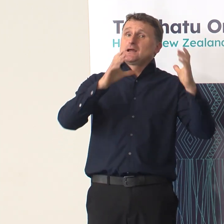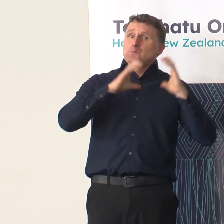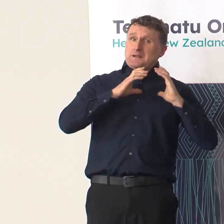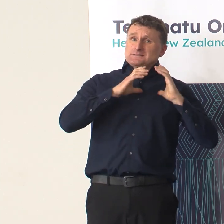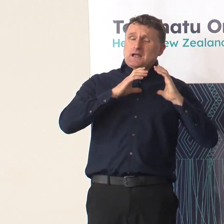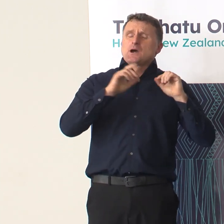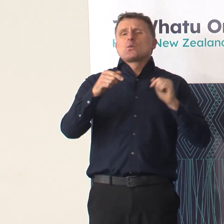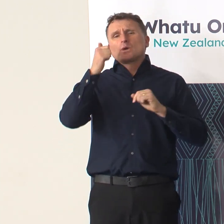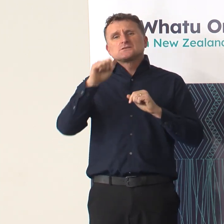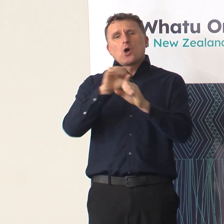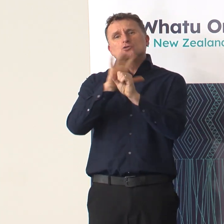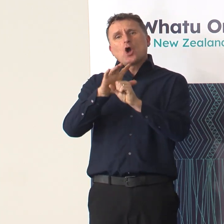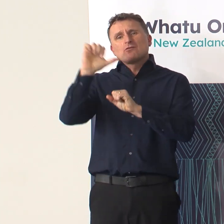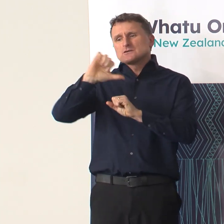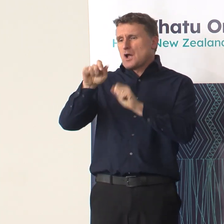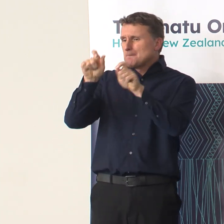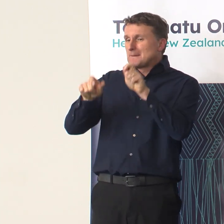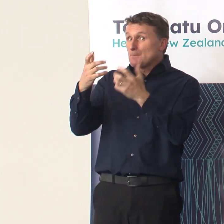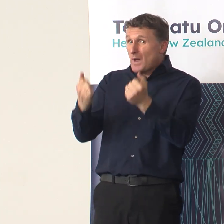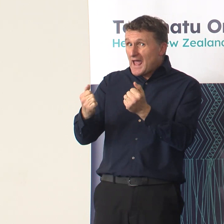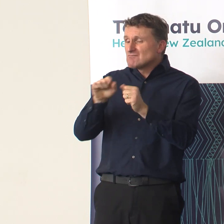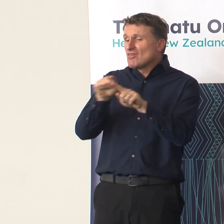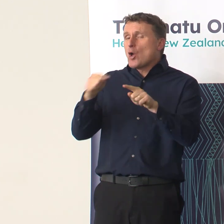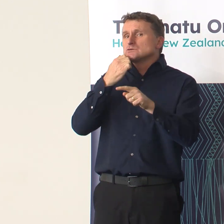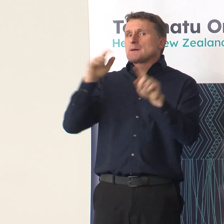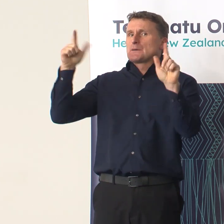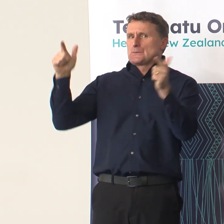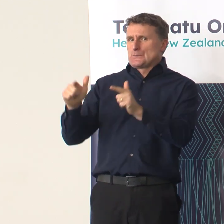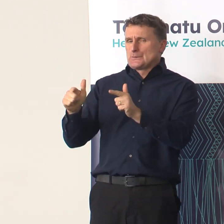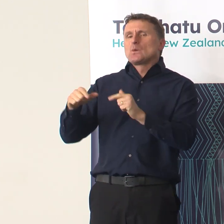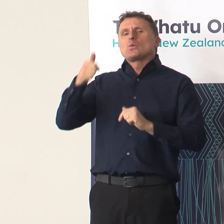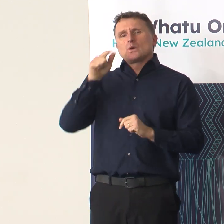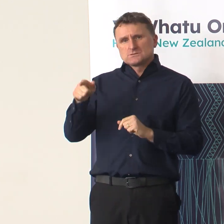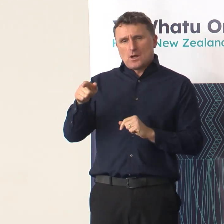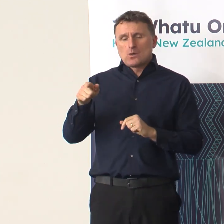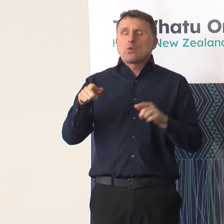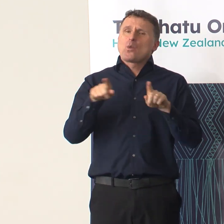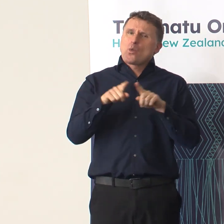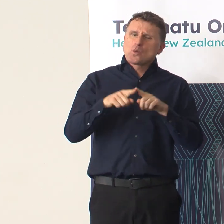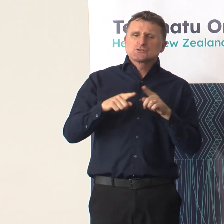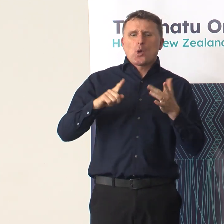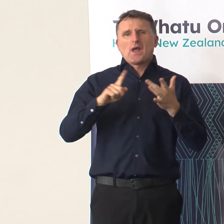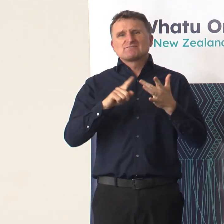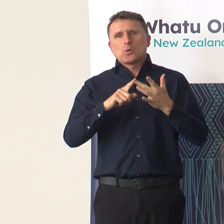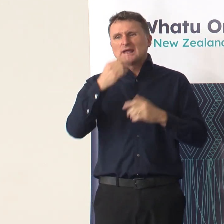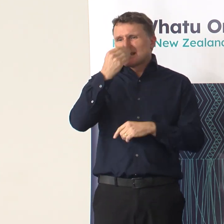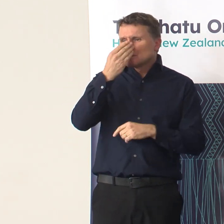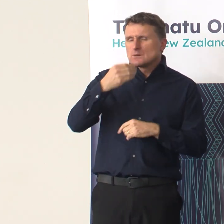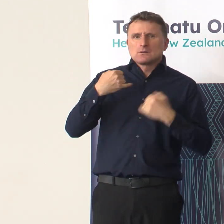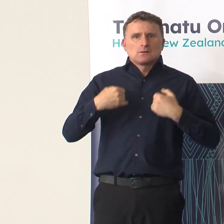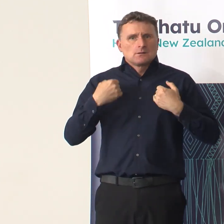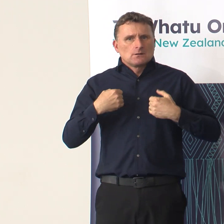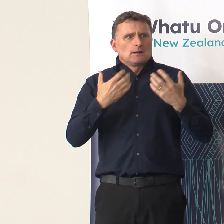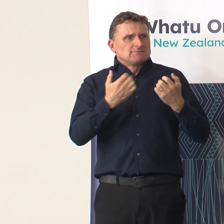decreasing, we've experienced the big surge in influenza. We're over that as well. But there's everything else that's still